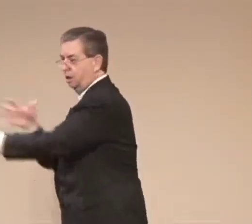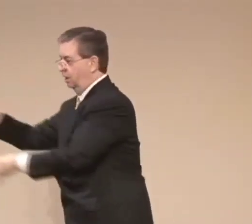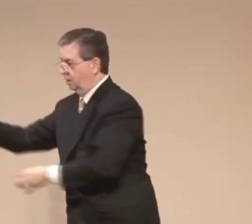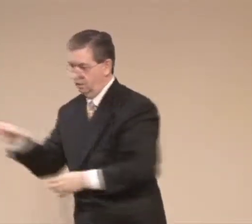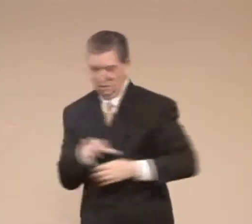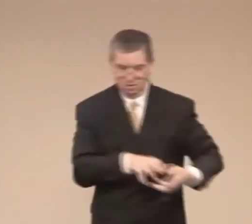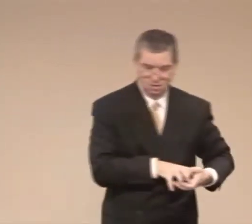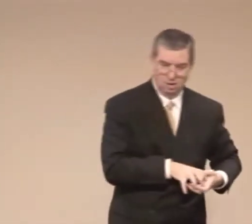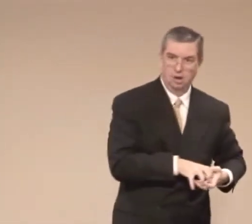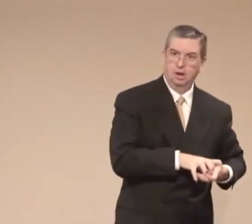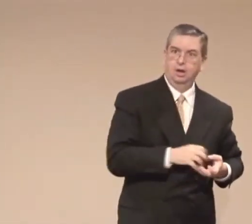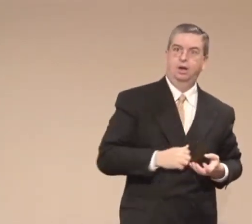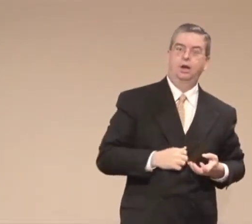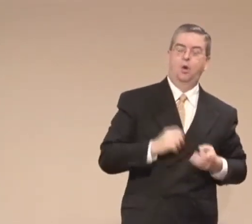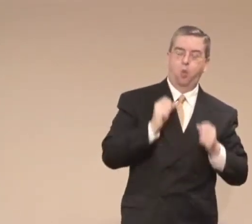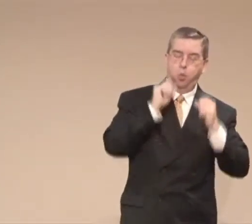swapped the dead baby